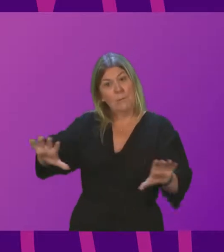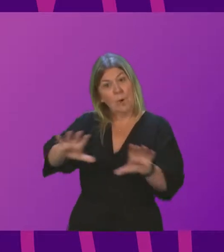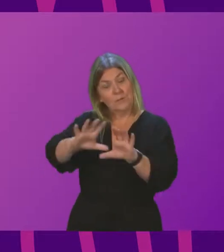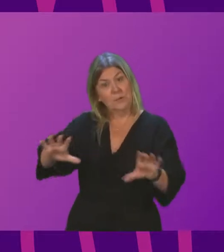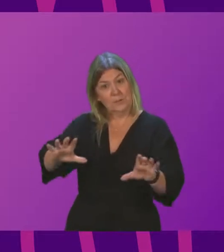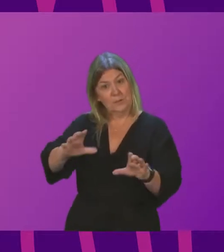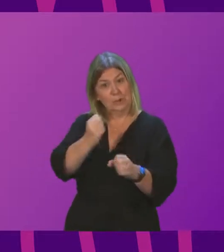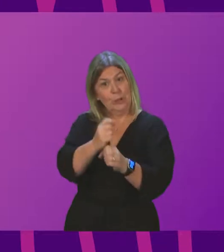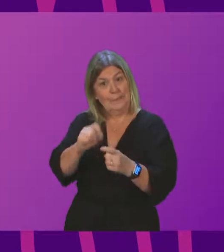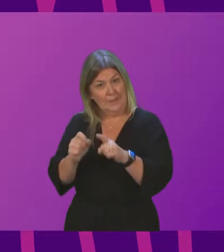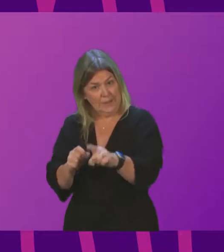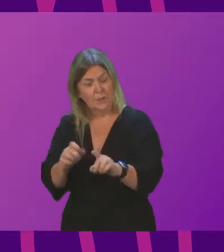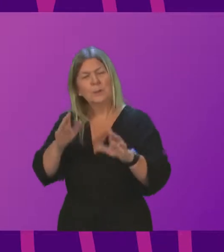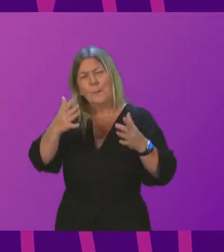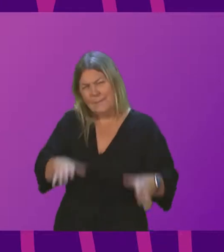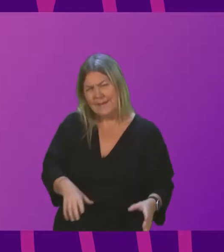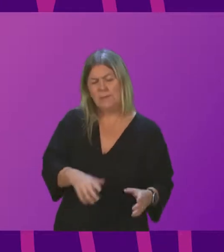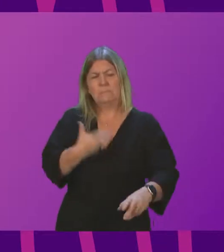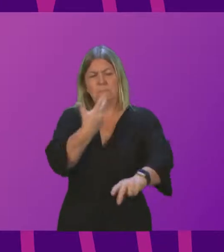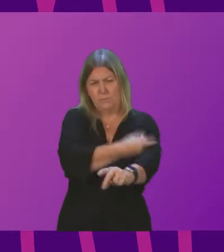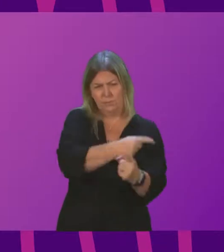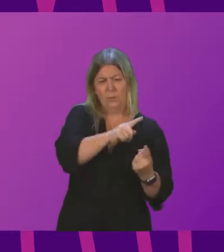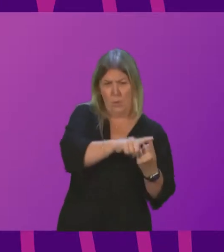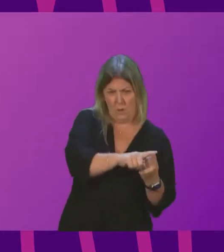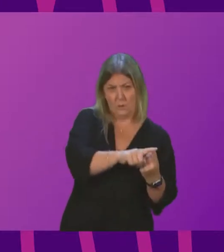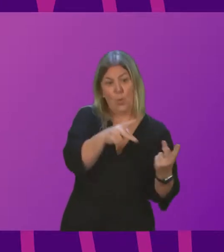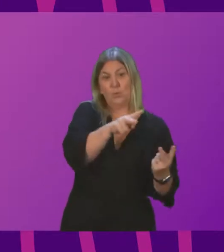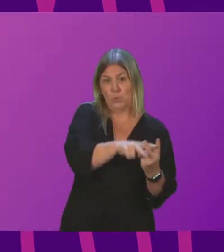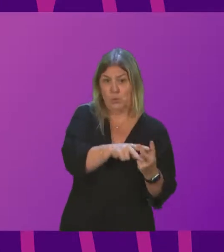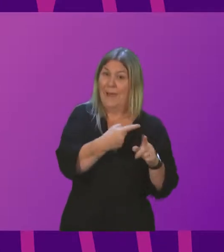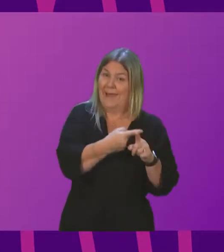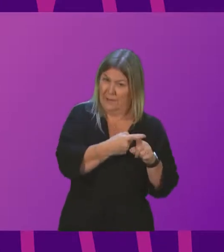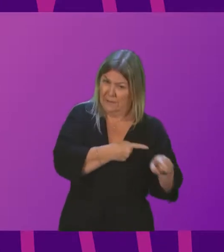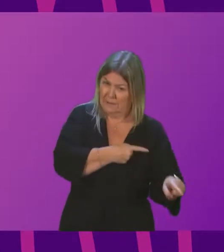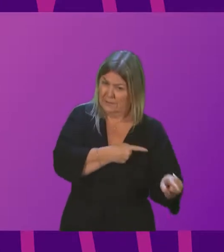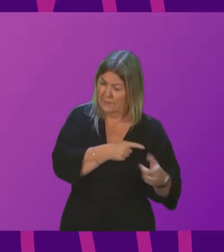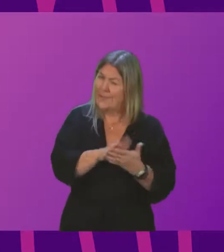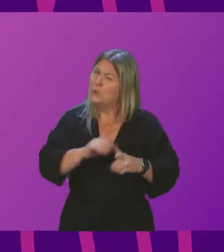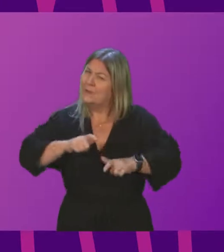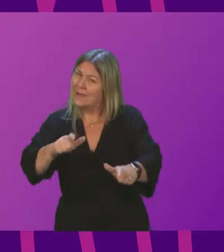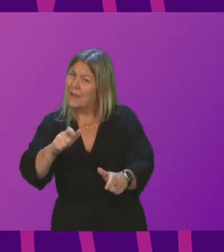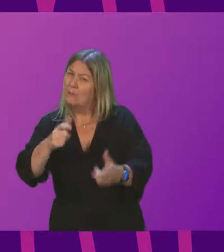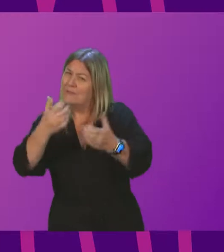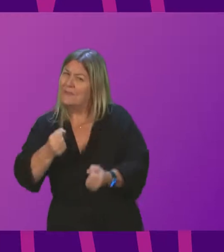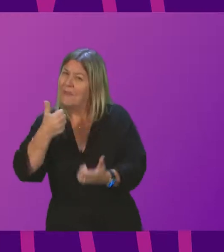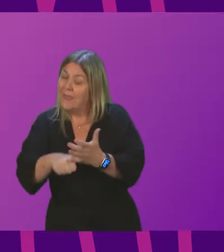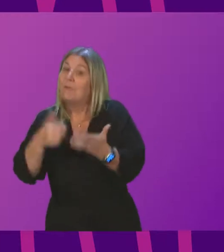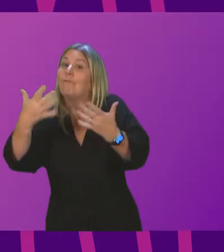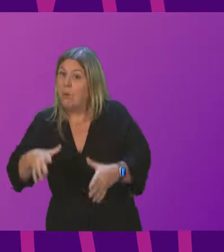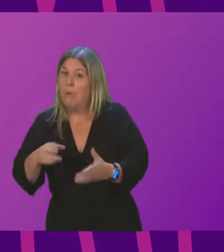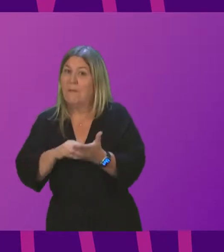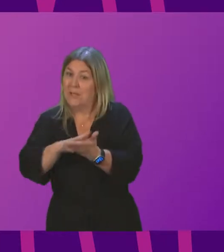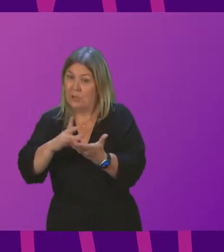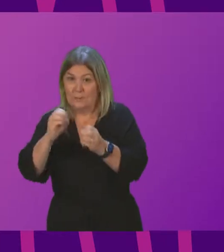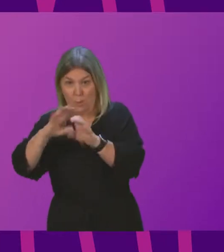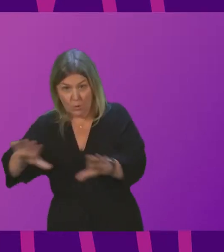vaccinations in England, for example, then you will be notified of this appointment by NHS borders? First Minister. Yes, that is